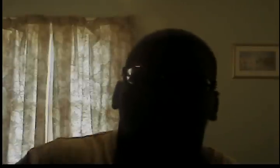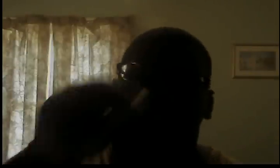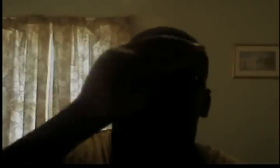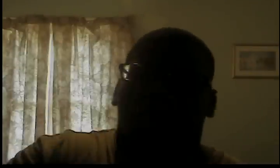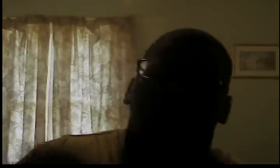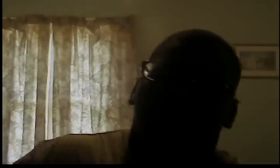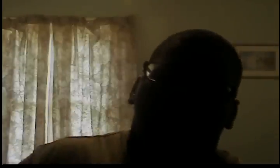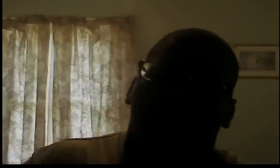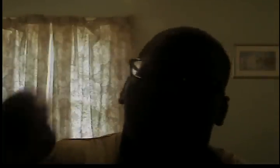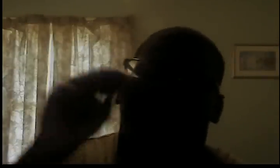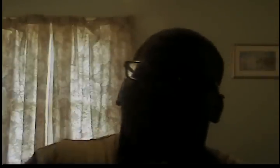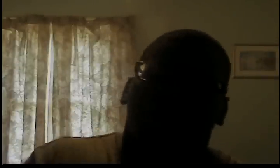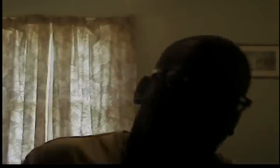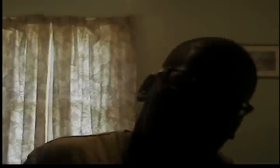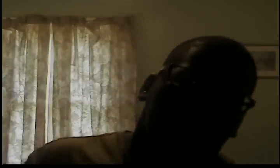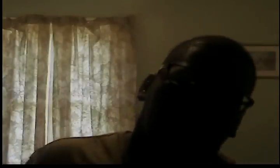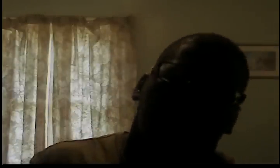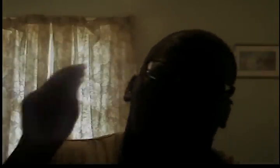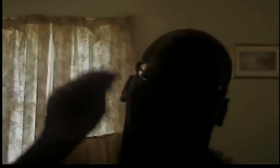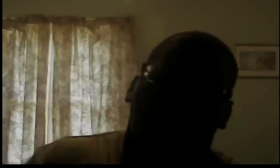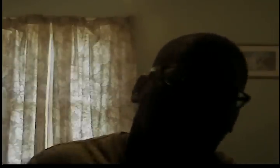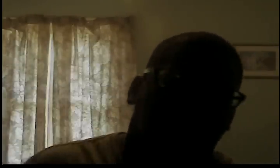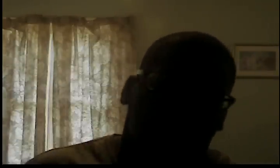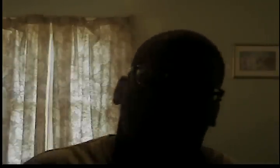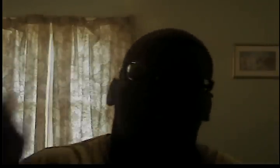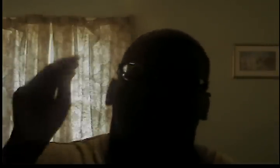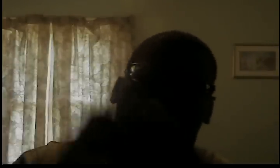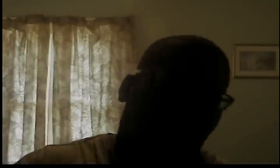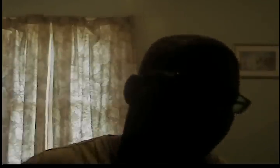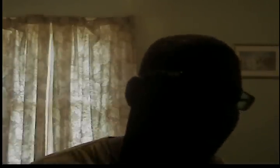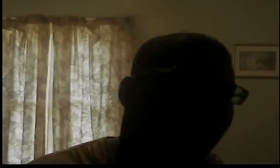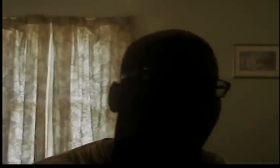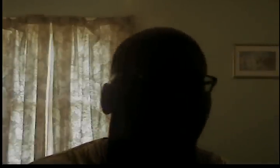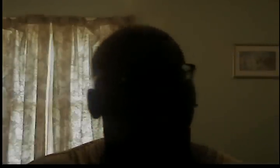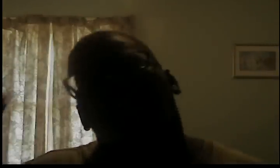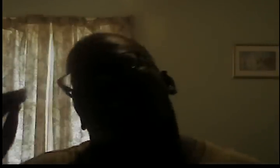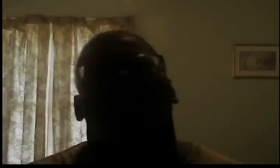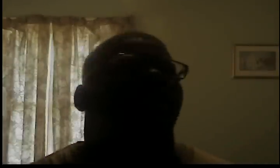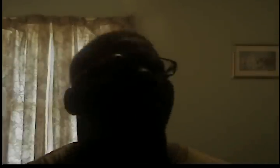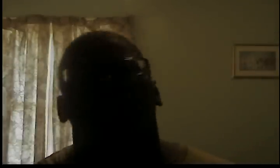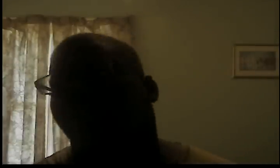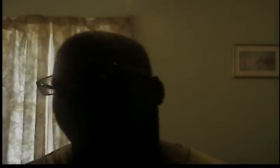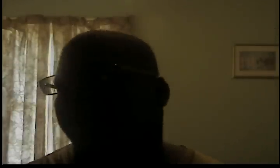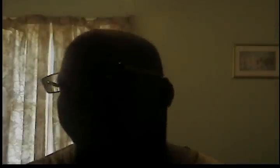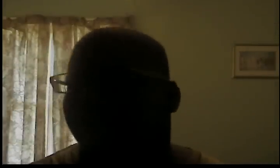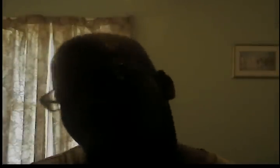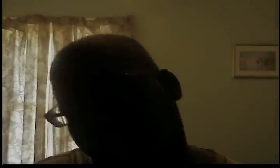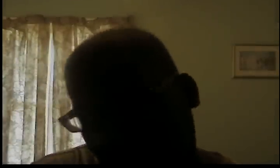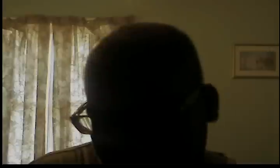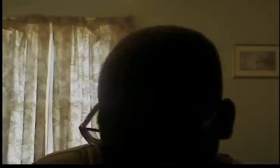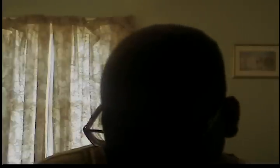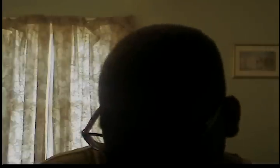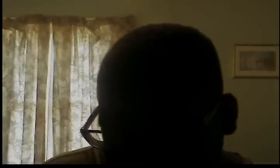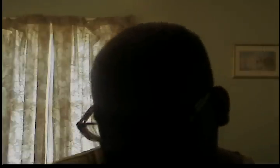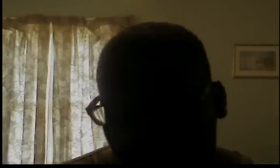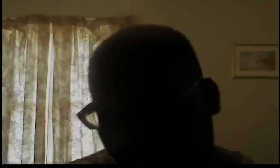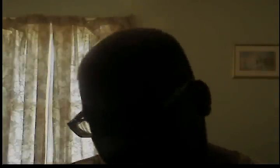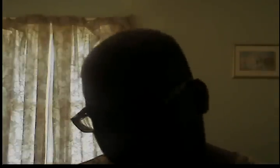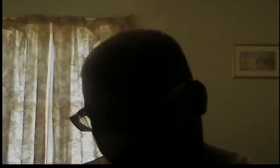stupid on youtube or facebook or fucking myspace i don't know if you're on twitter because twitter's kind of gay and i don't know you've on